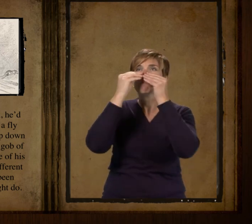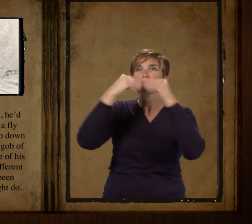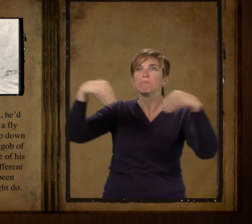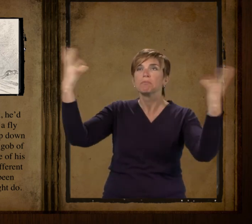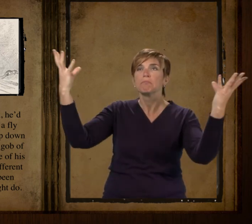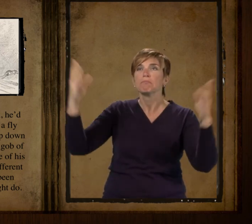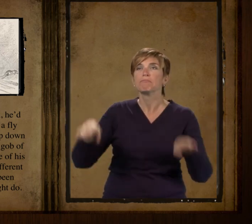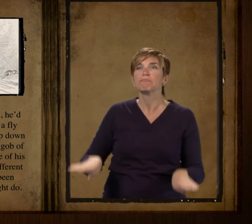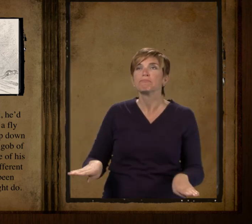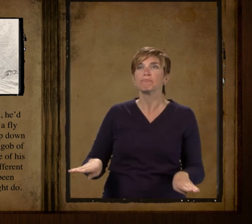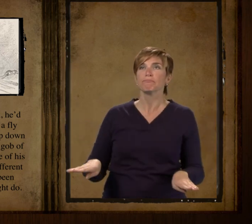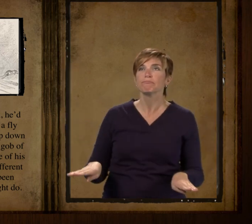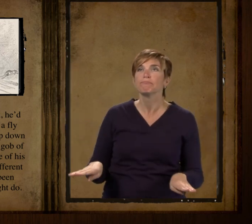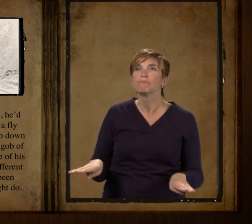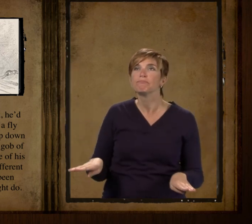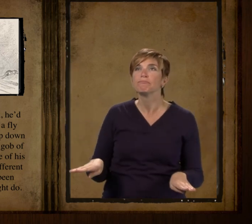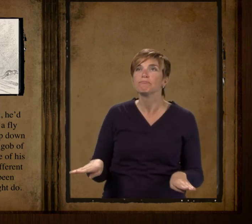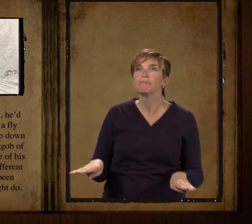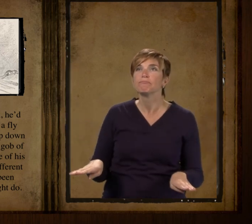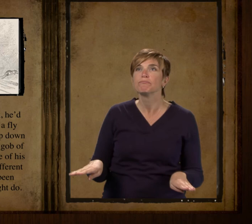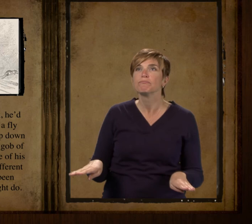doing much more than any frog might do